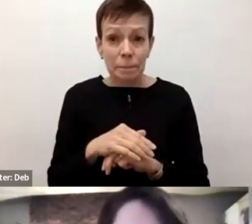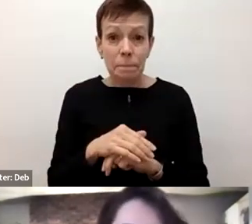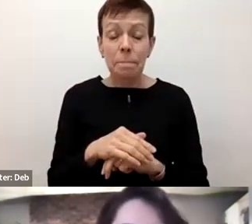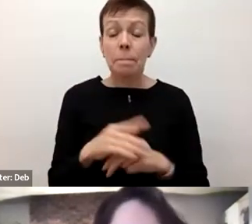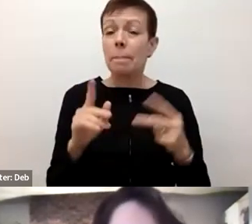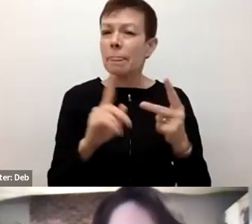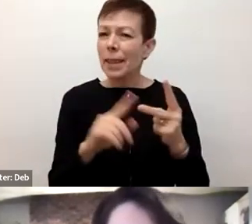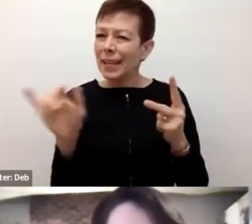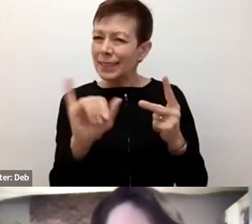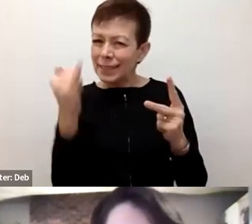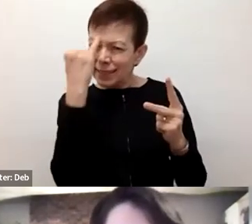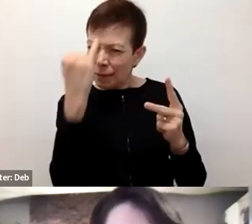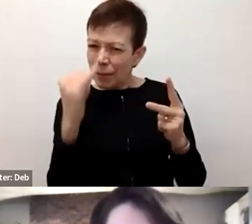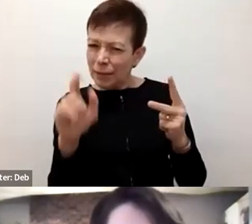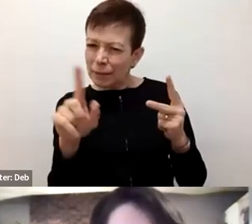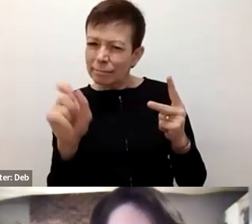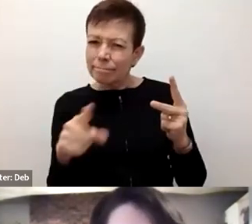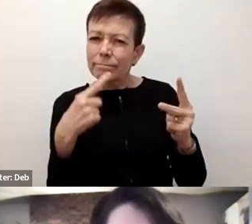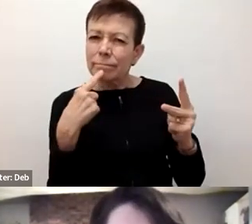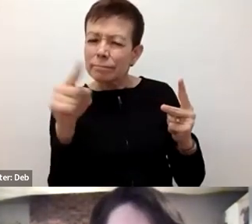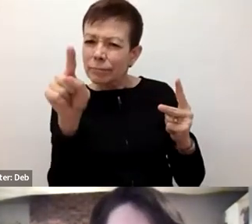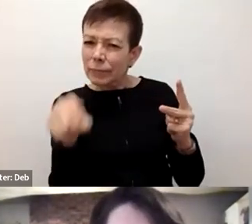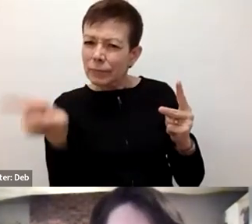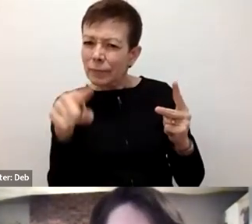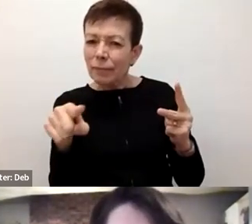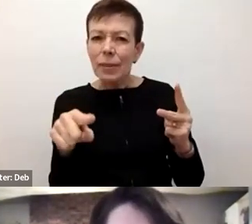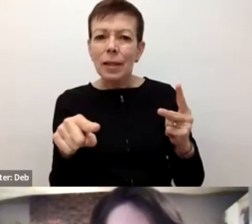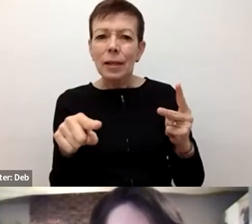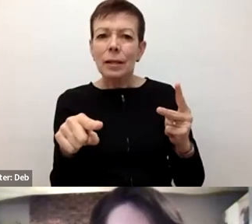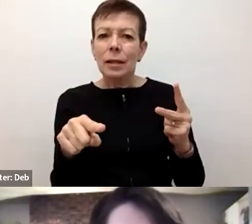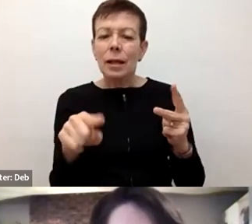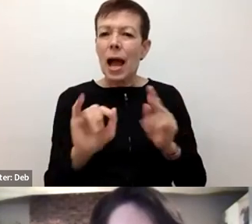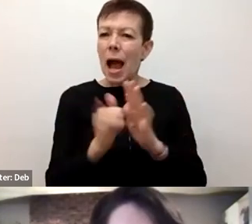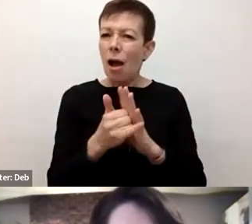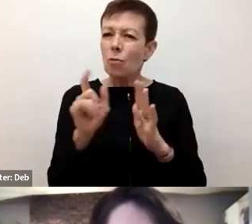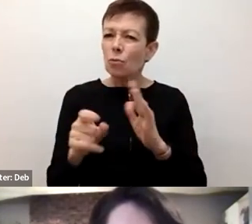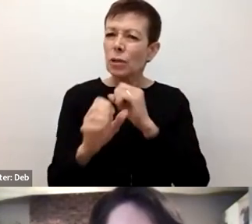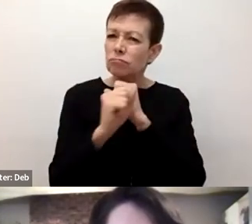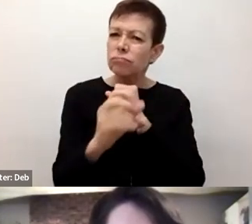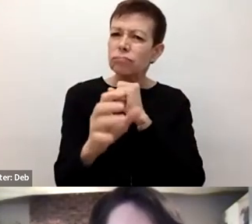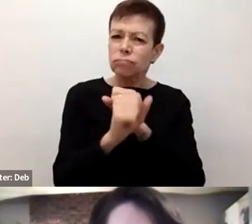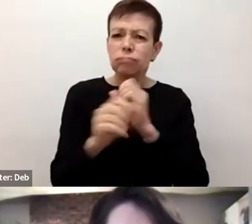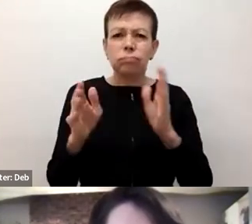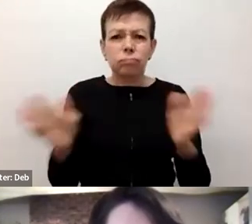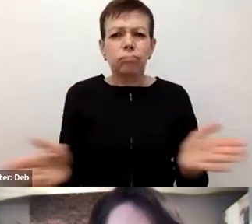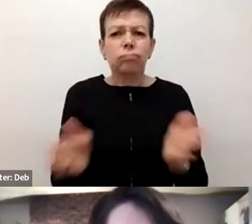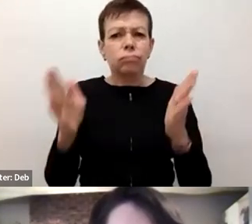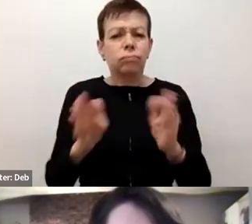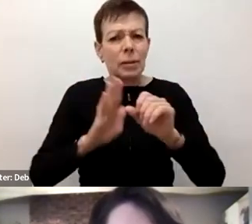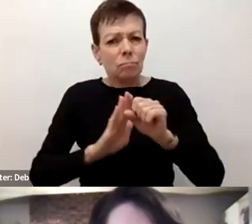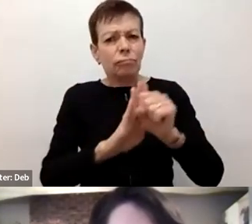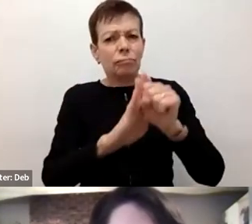similar to this. It says, how do we raise this issue to the general public to increase pressure on legislatures?